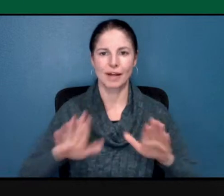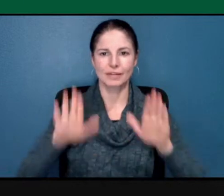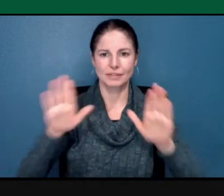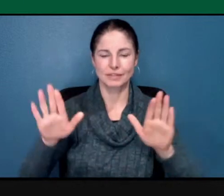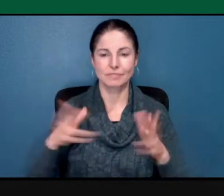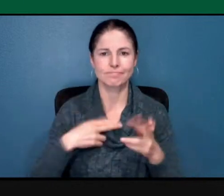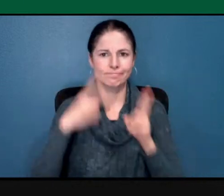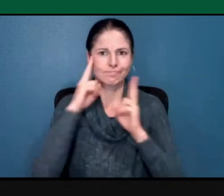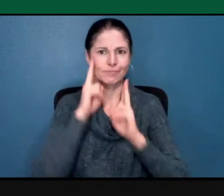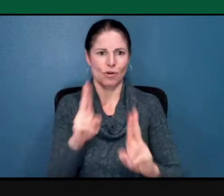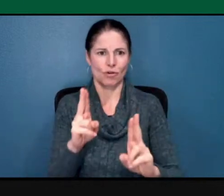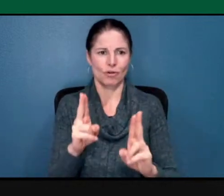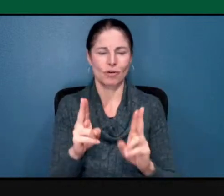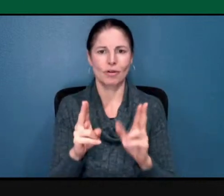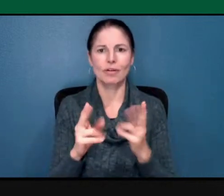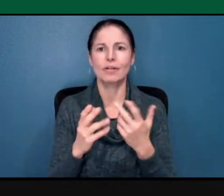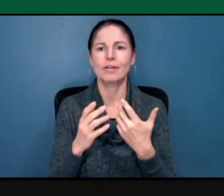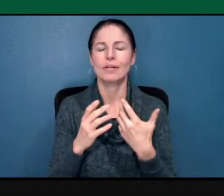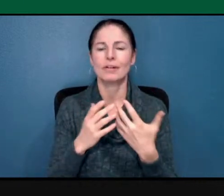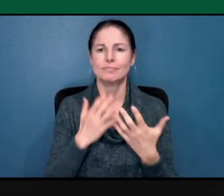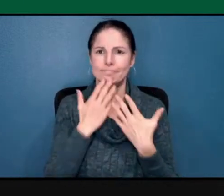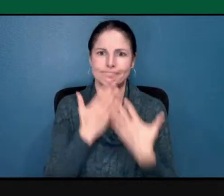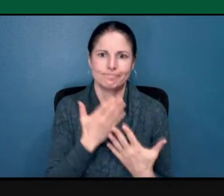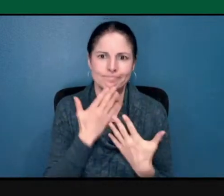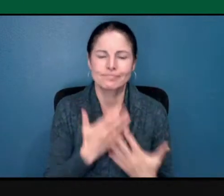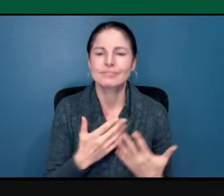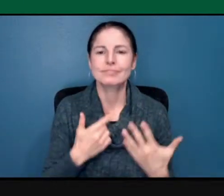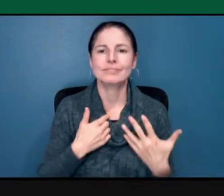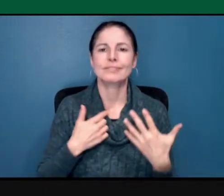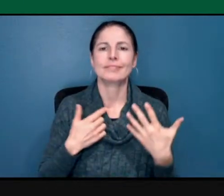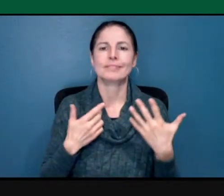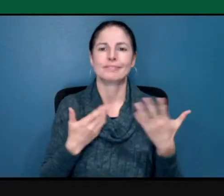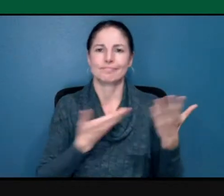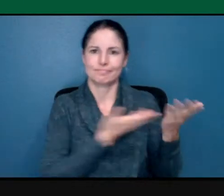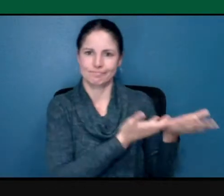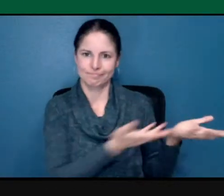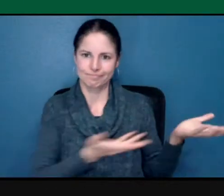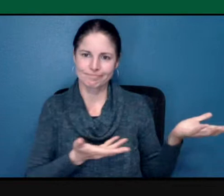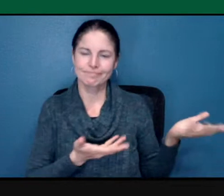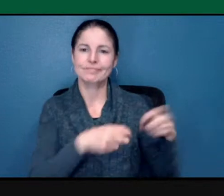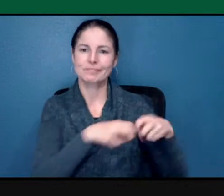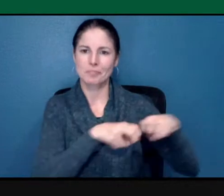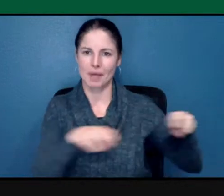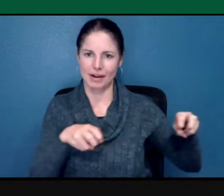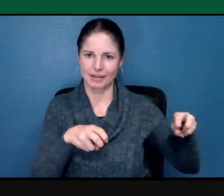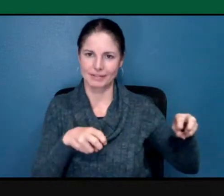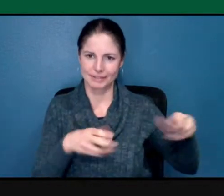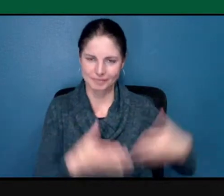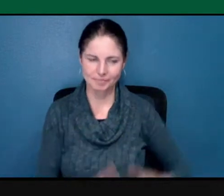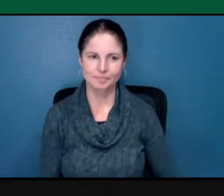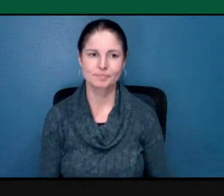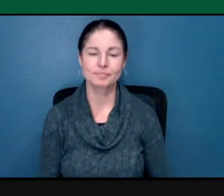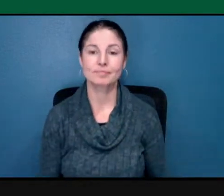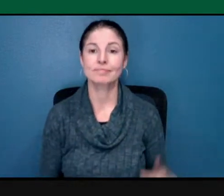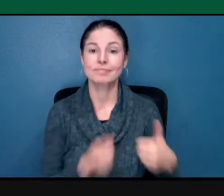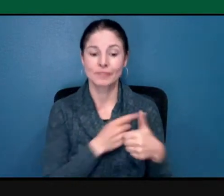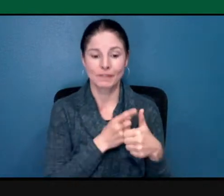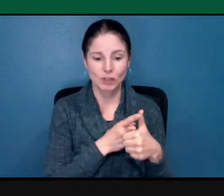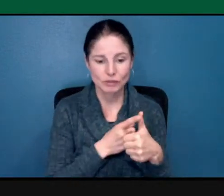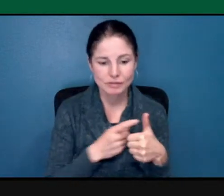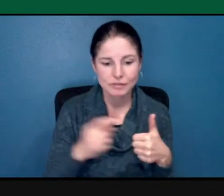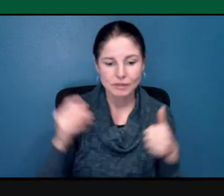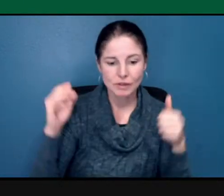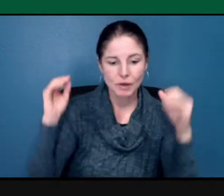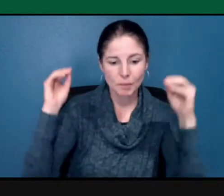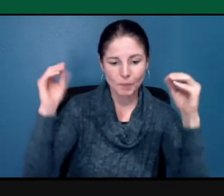and with much great gratitude that I present our next group of panelists. First, we have Professor